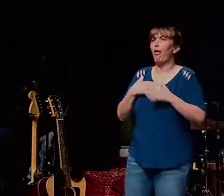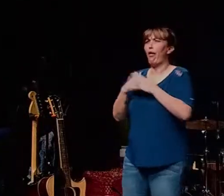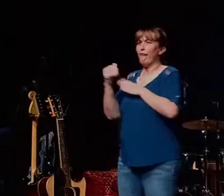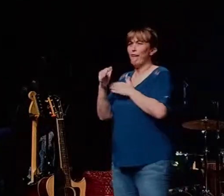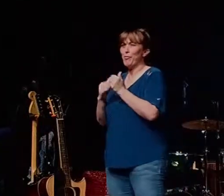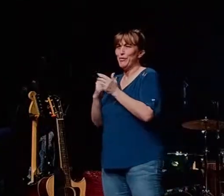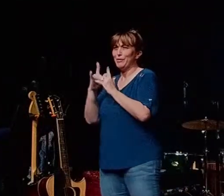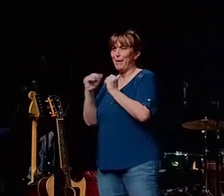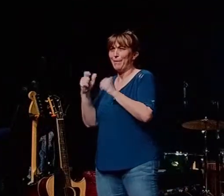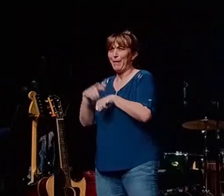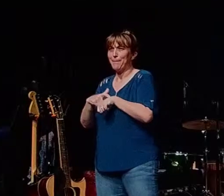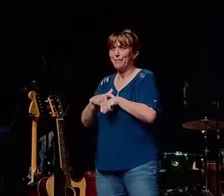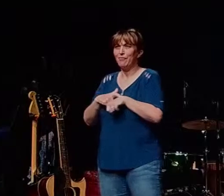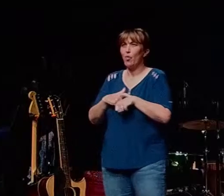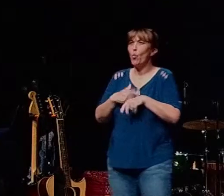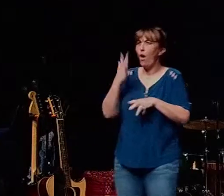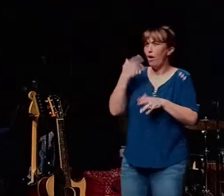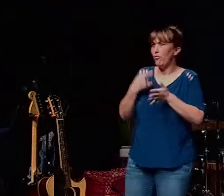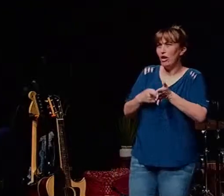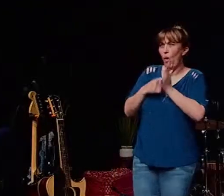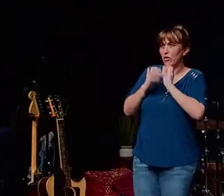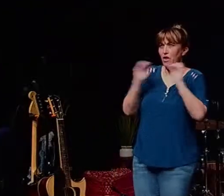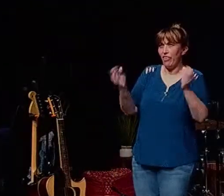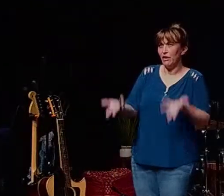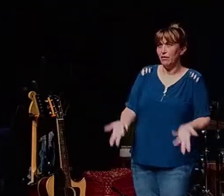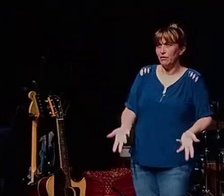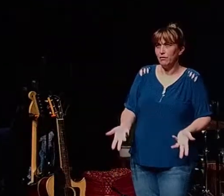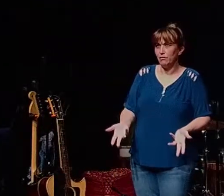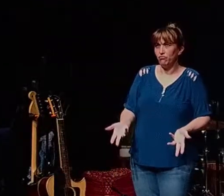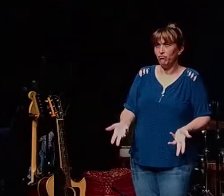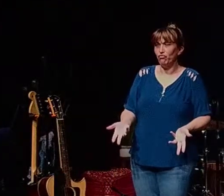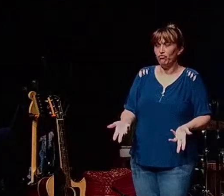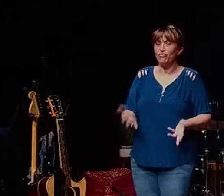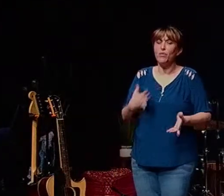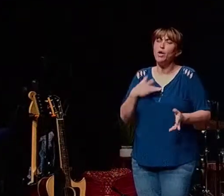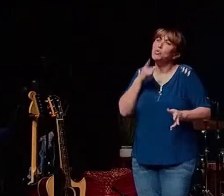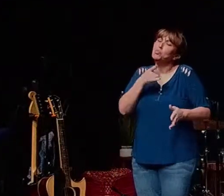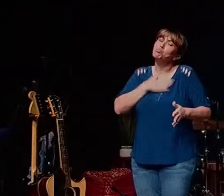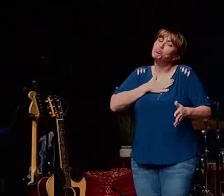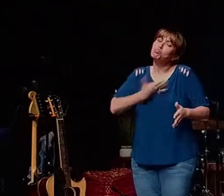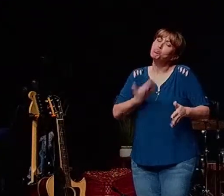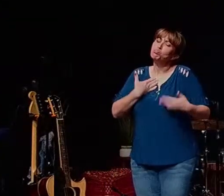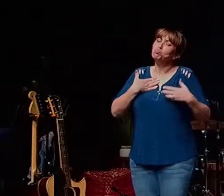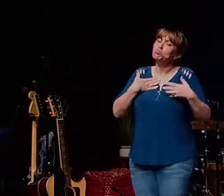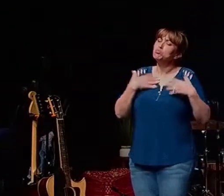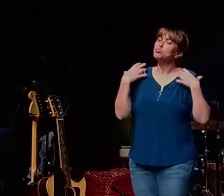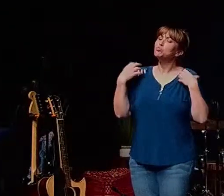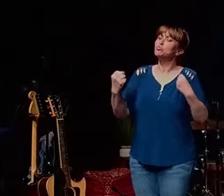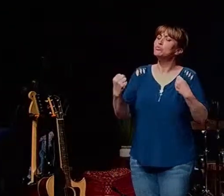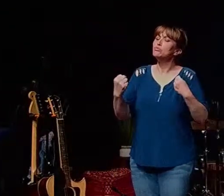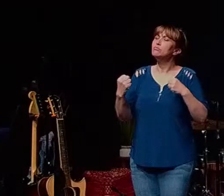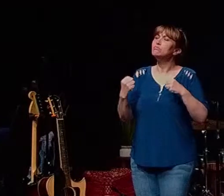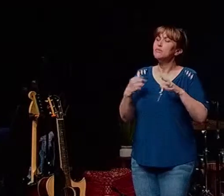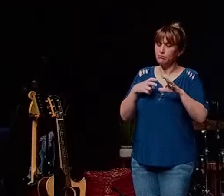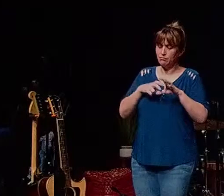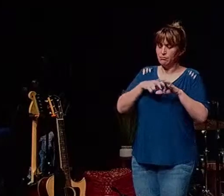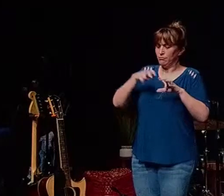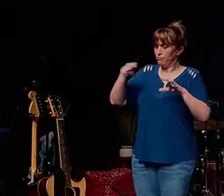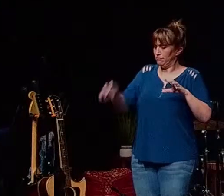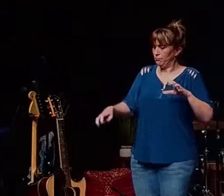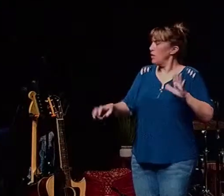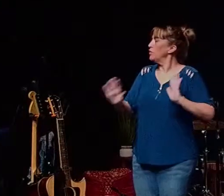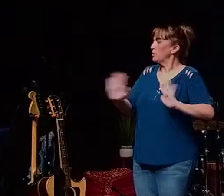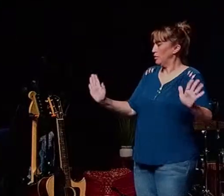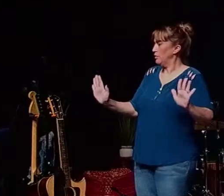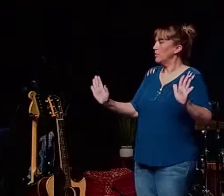requires nothing of you but are you willing to maybe have the courage to step out of that and just say to yourself